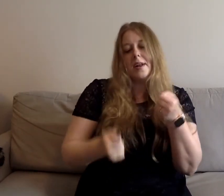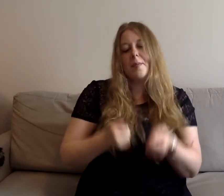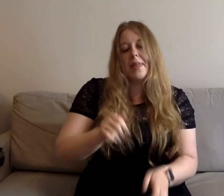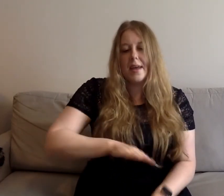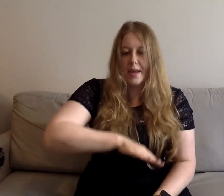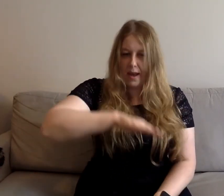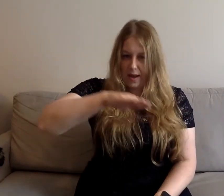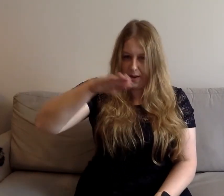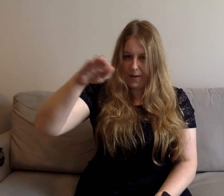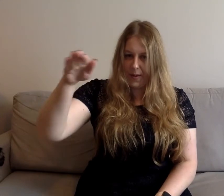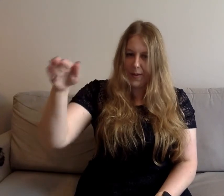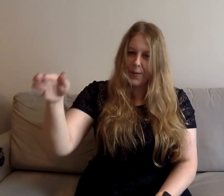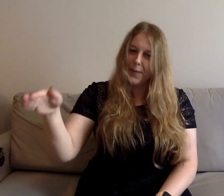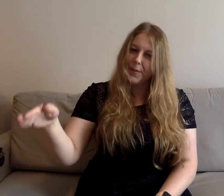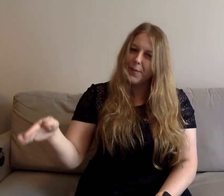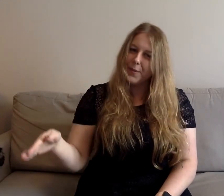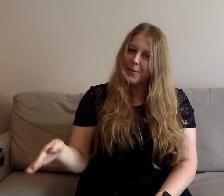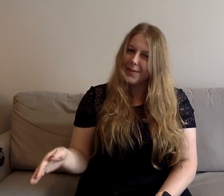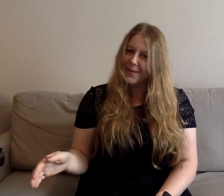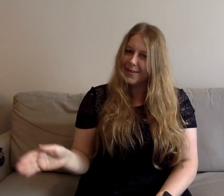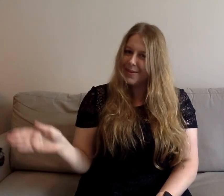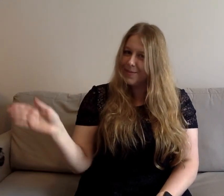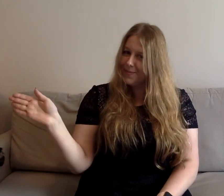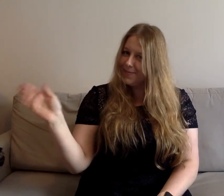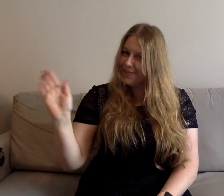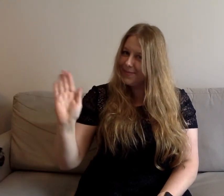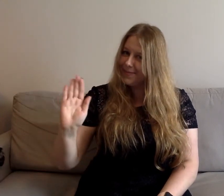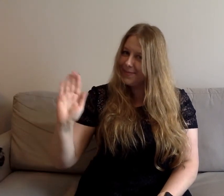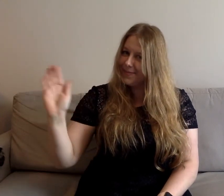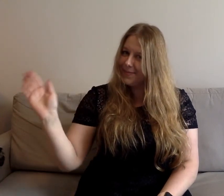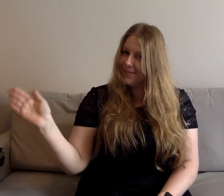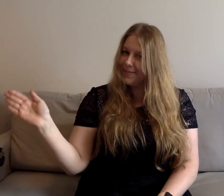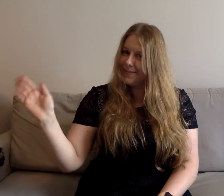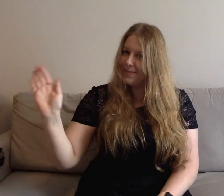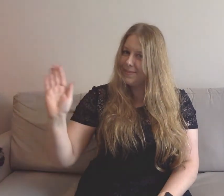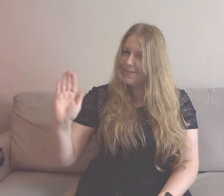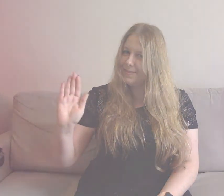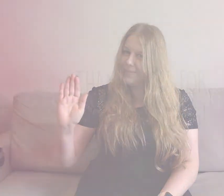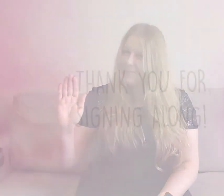me steal this from you now. Thank you.